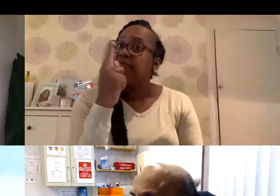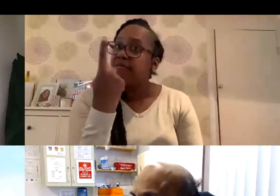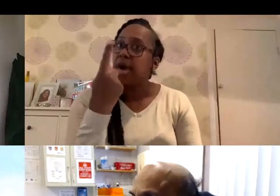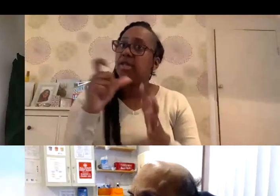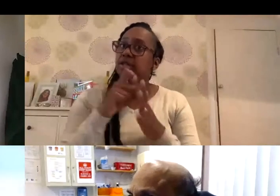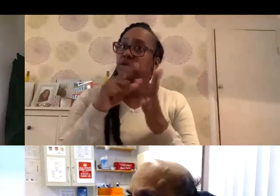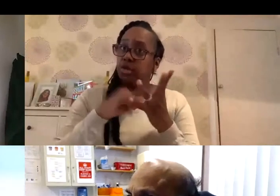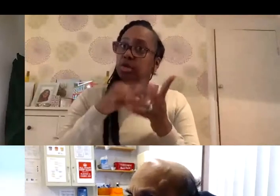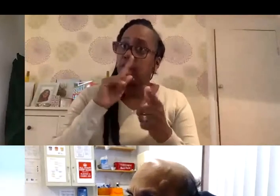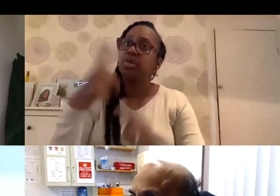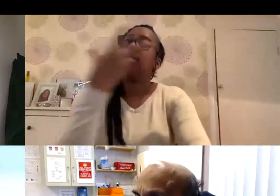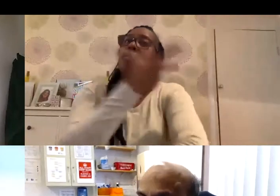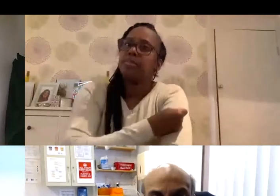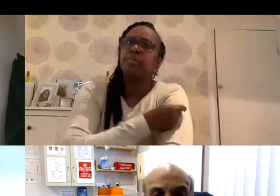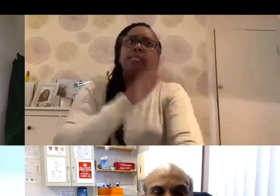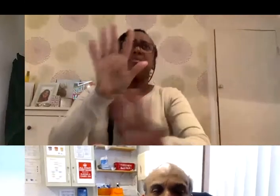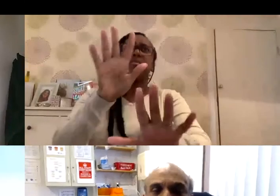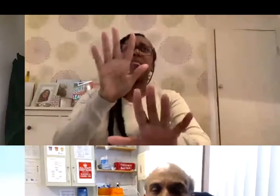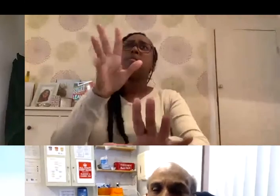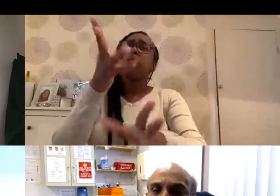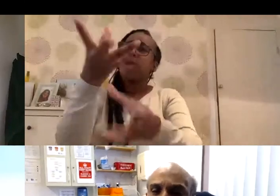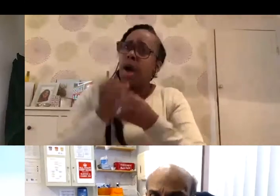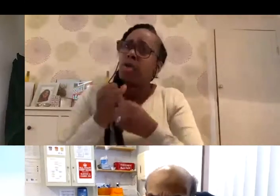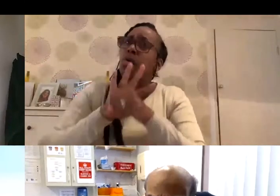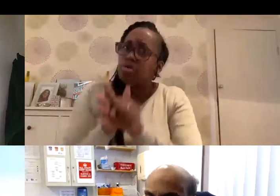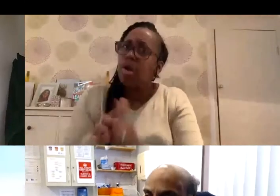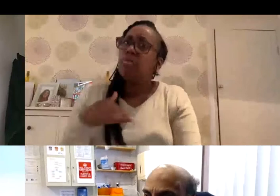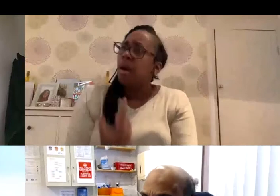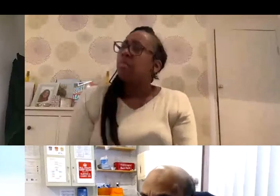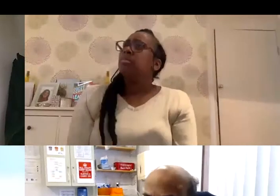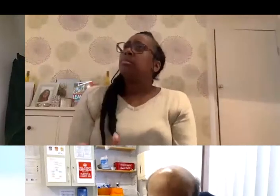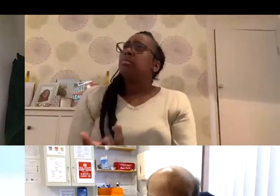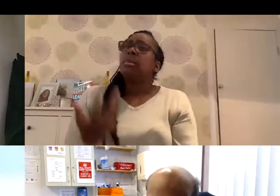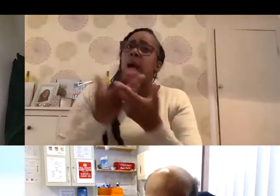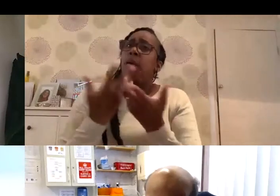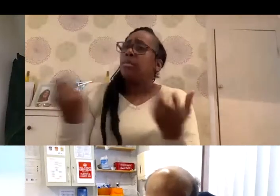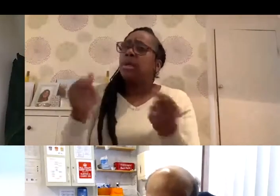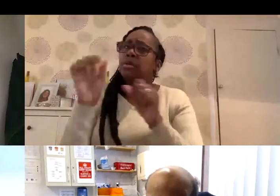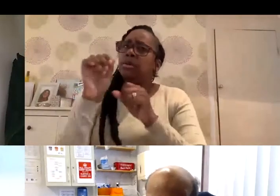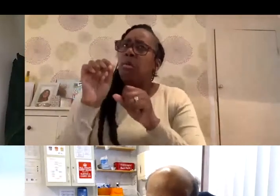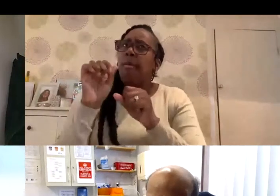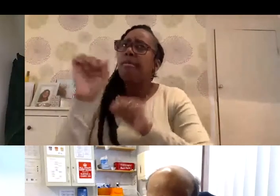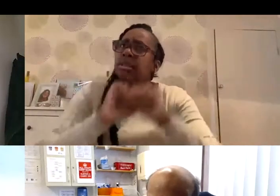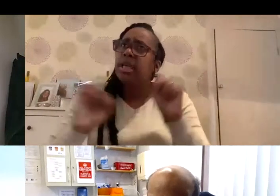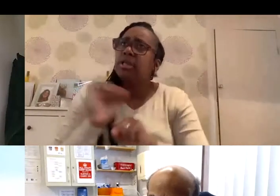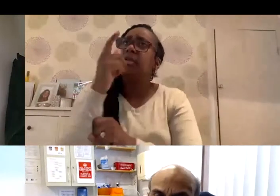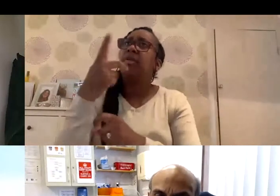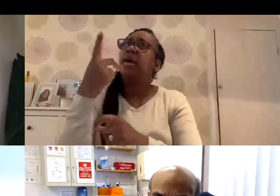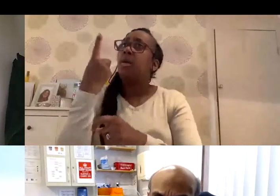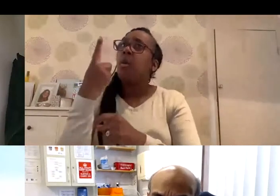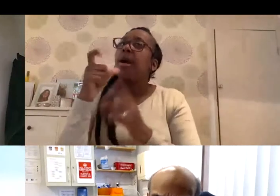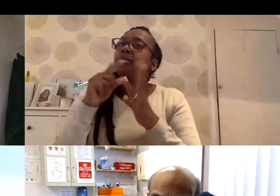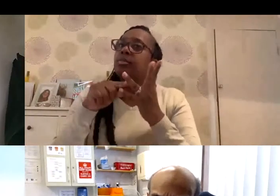And so what is the kind of efficacy? You know, how much protection does it give you if you've had one dose or if you've had two dose?